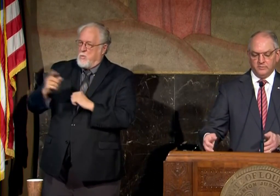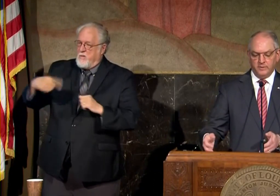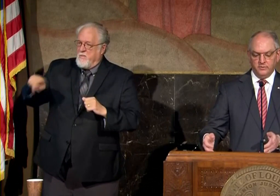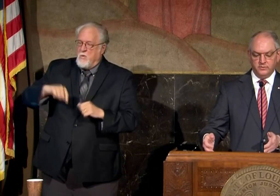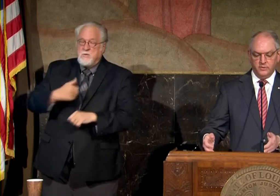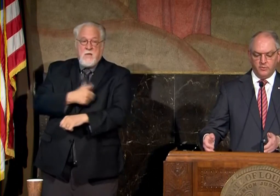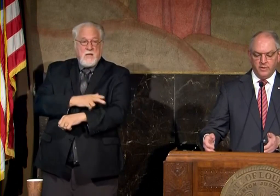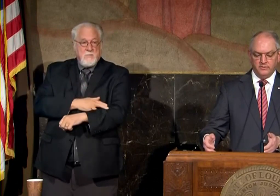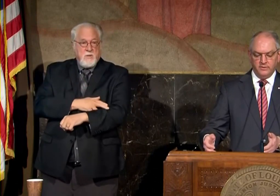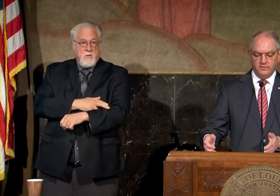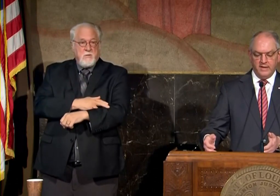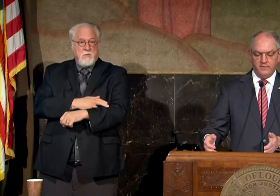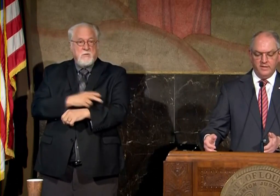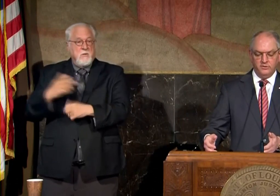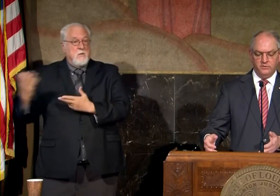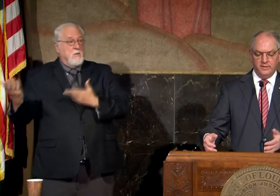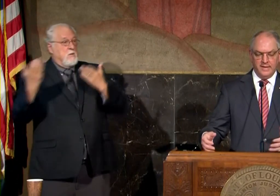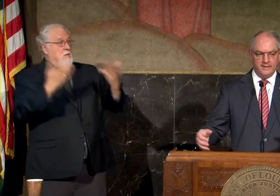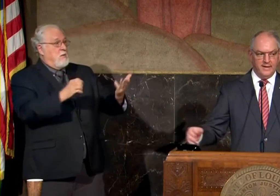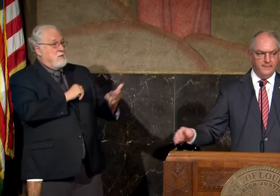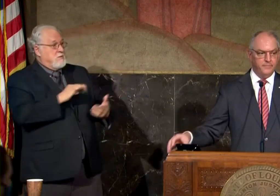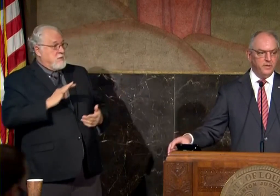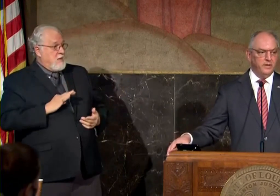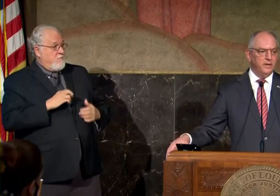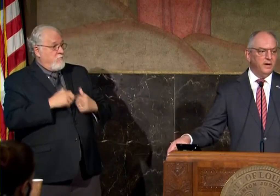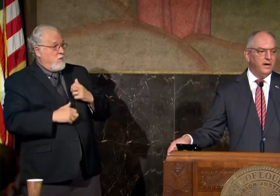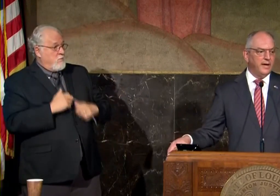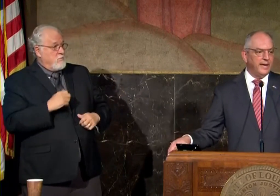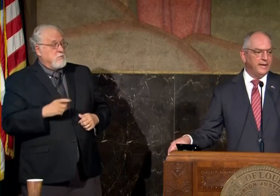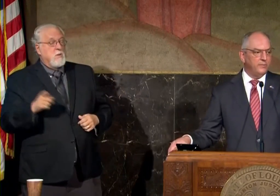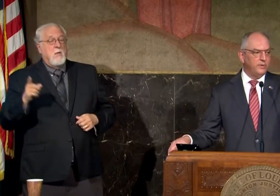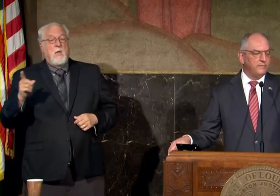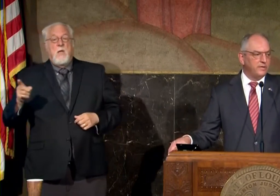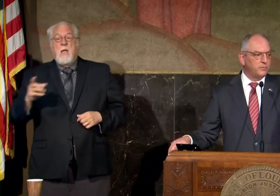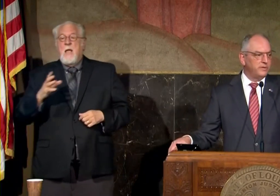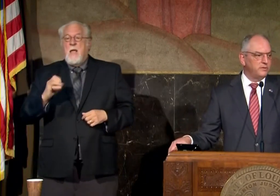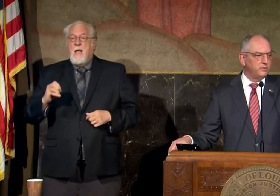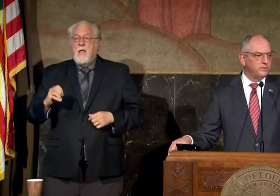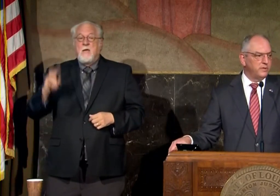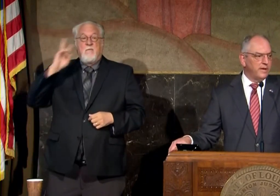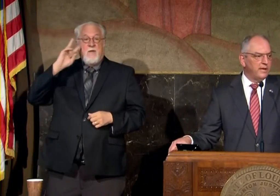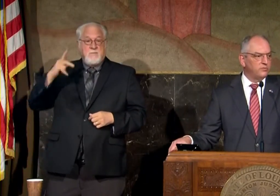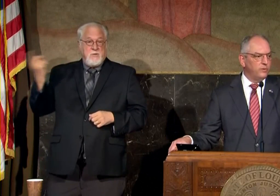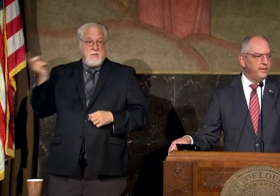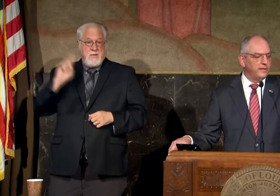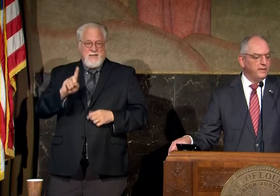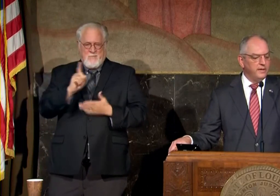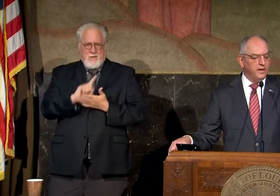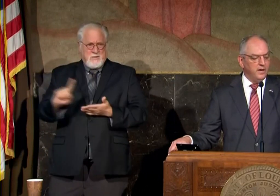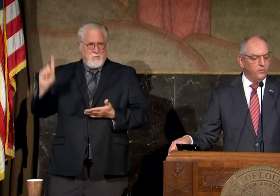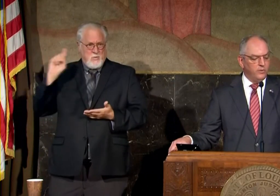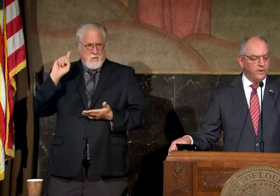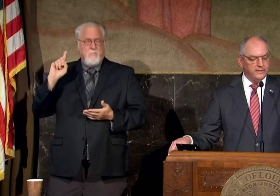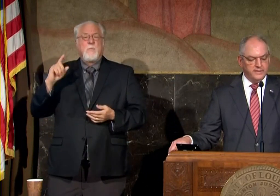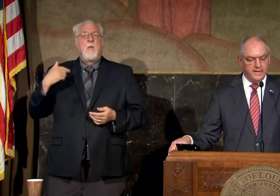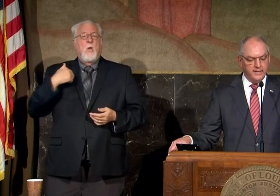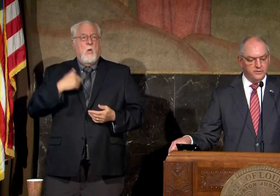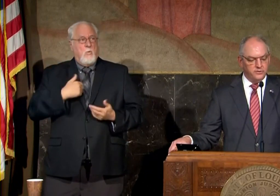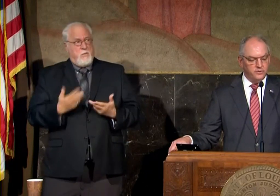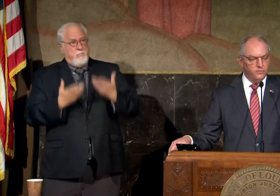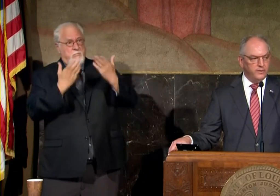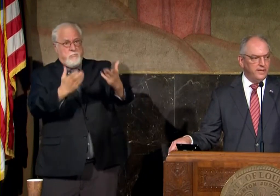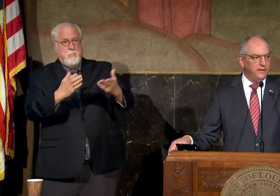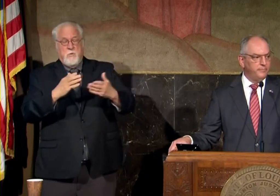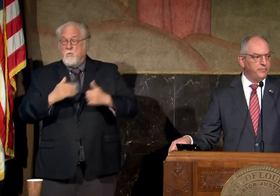hospitals that were raising the staffing issues at that time uh and when the vice president was here last week uh we raised that